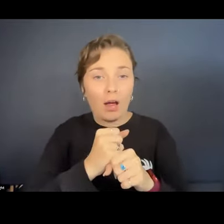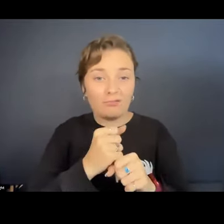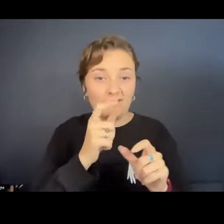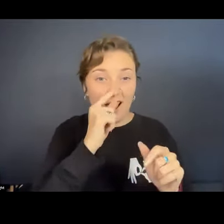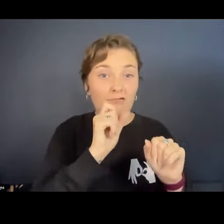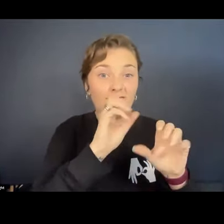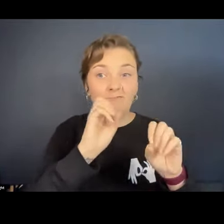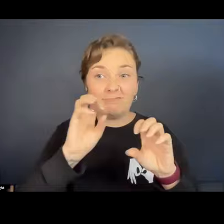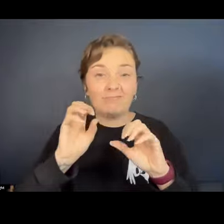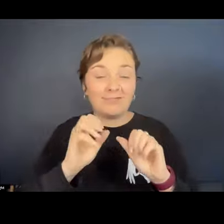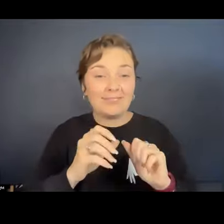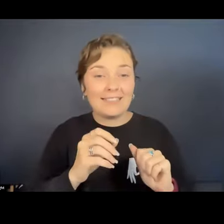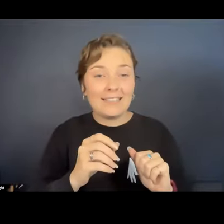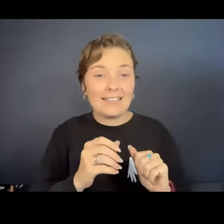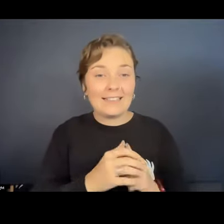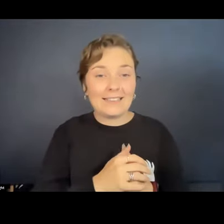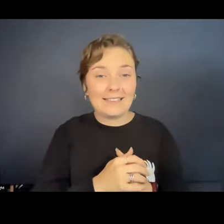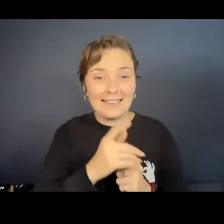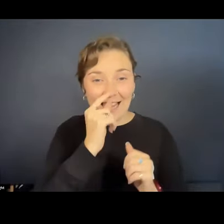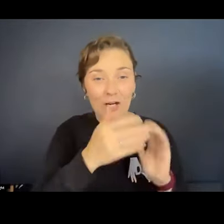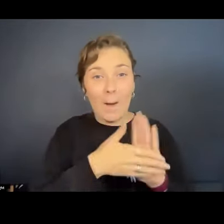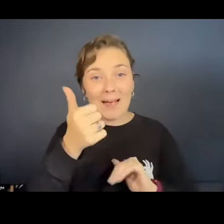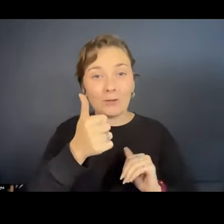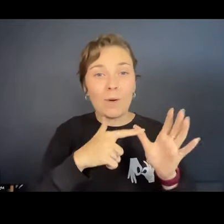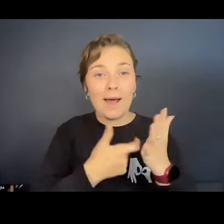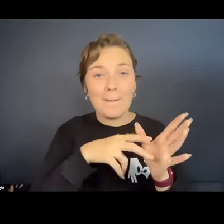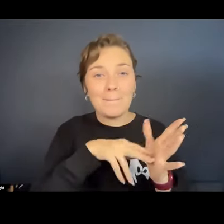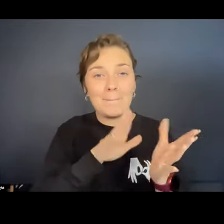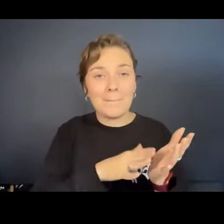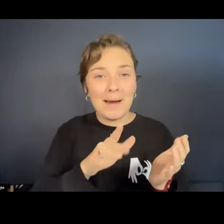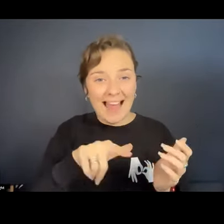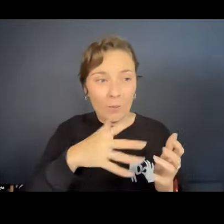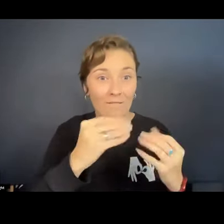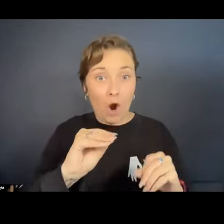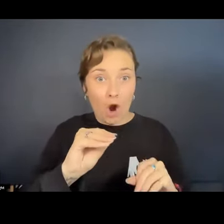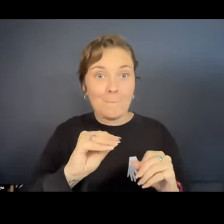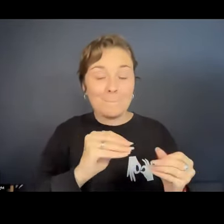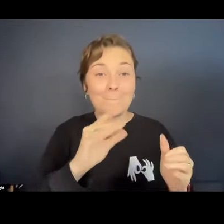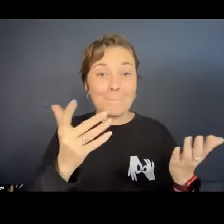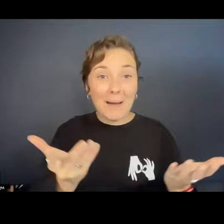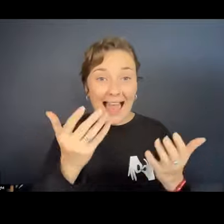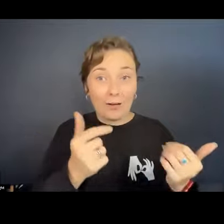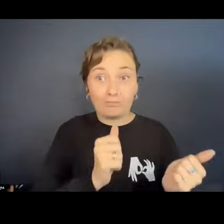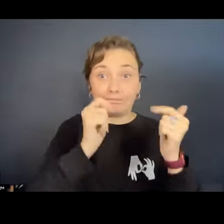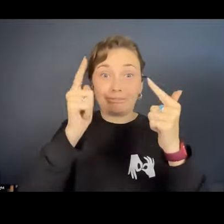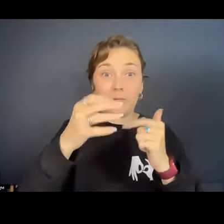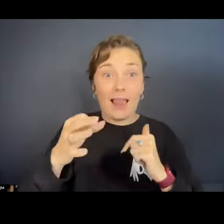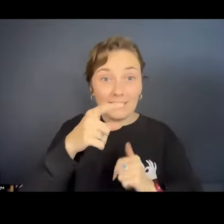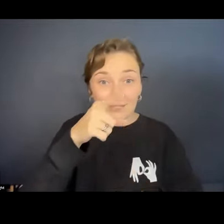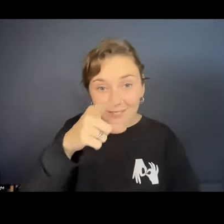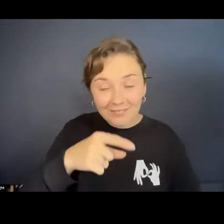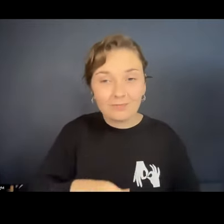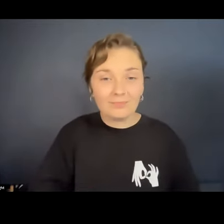to Arnhem Land, where he came from. And we took the play to Galawinku and they,